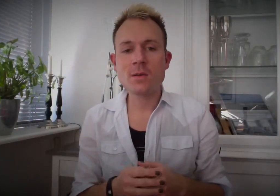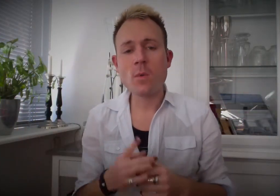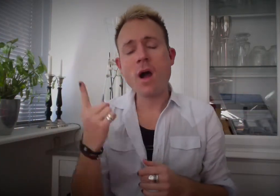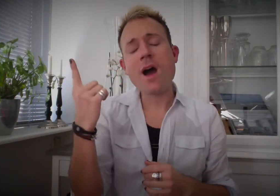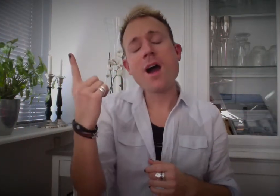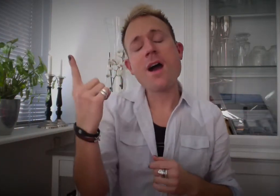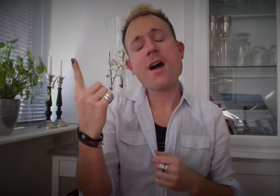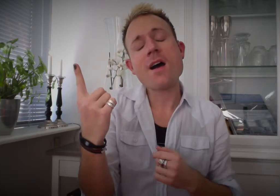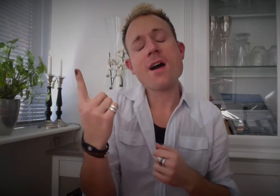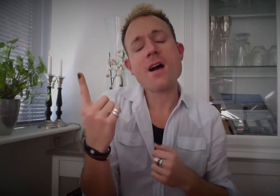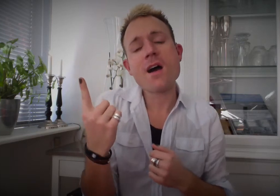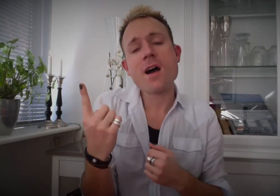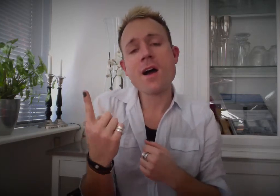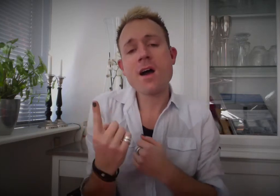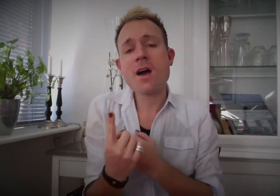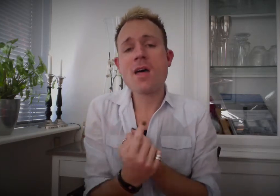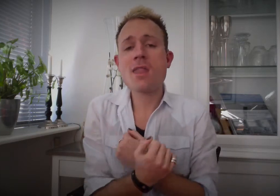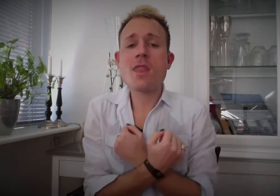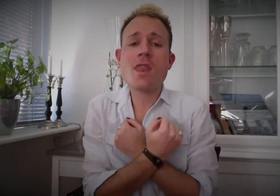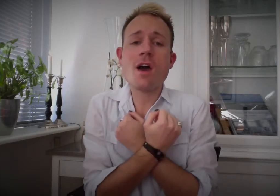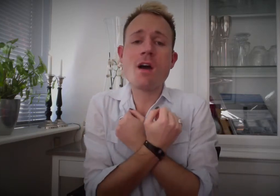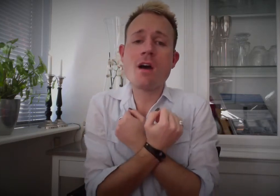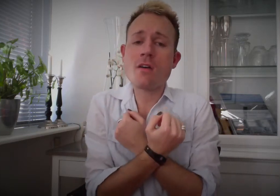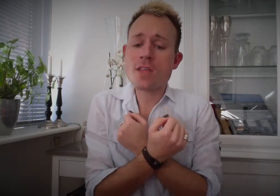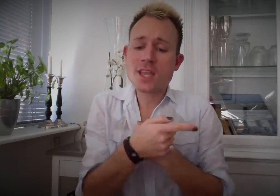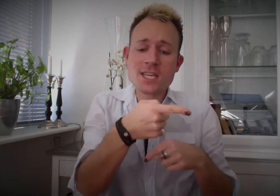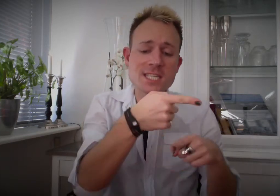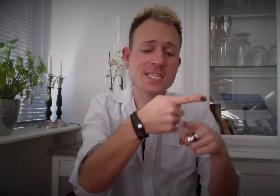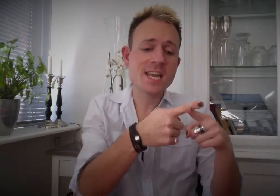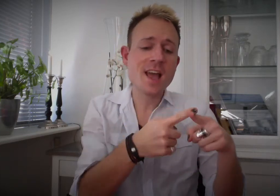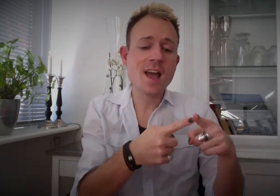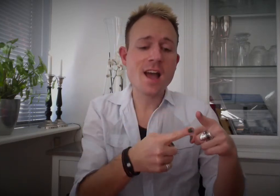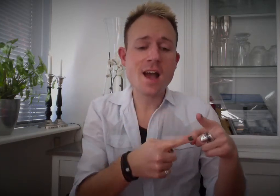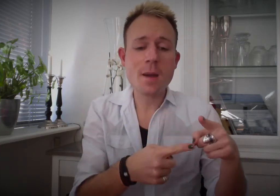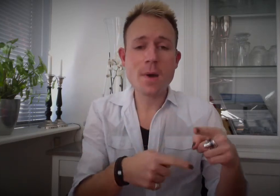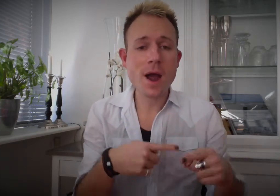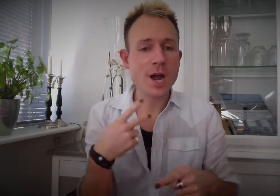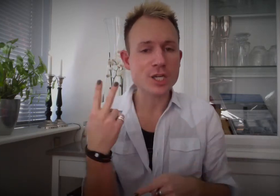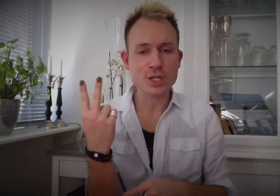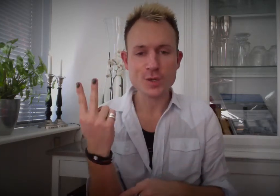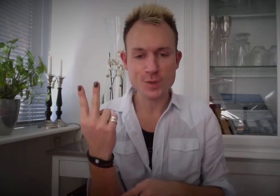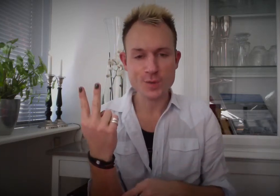One love that is shared by two